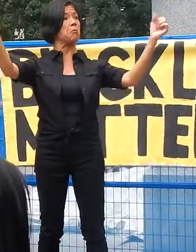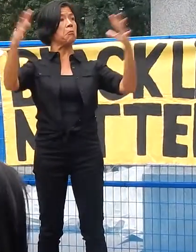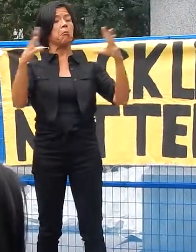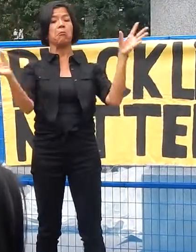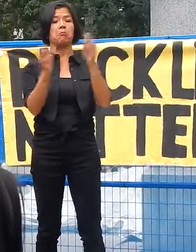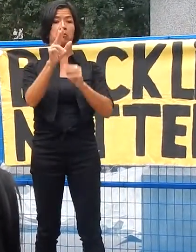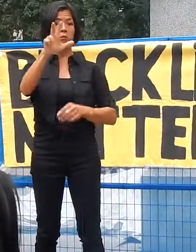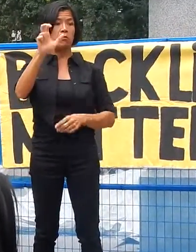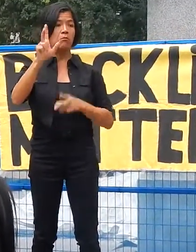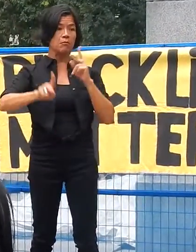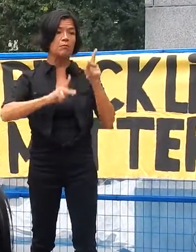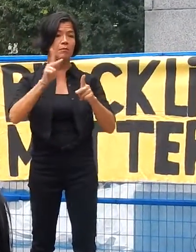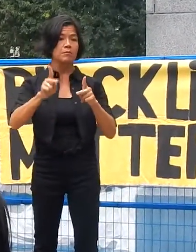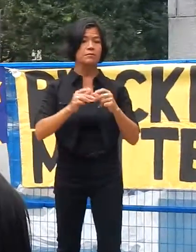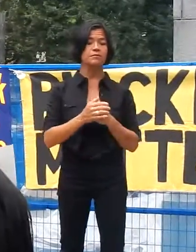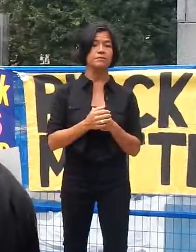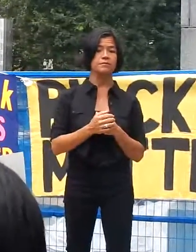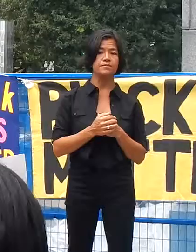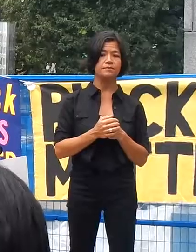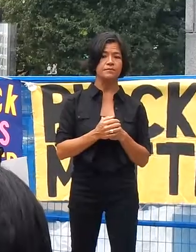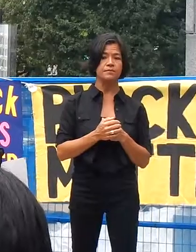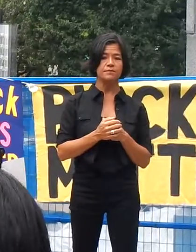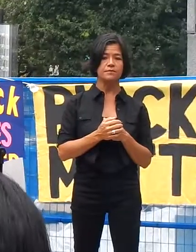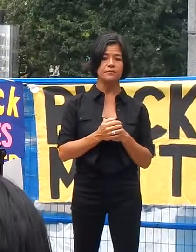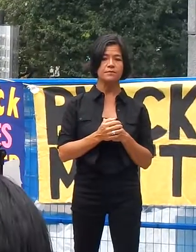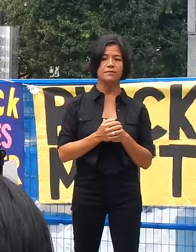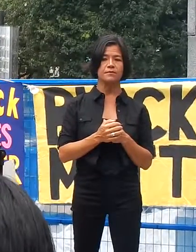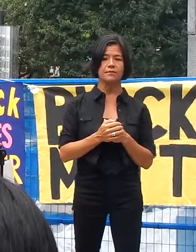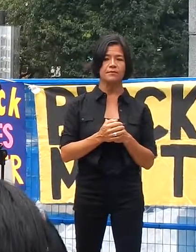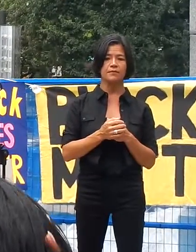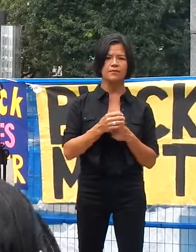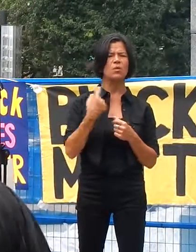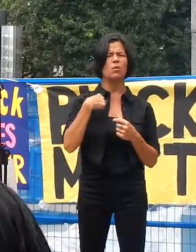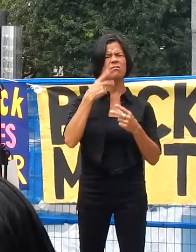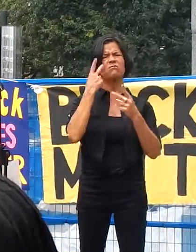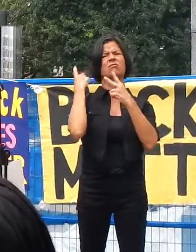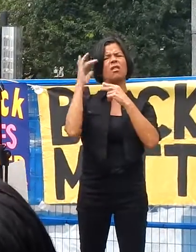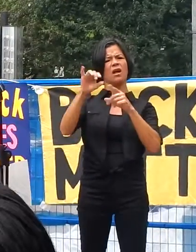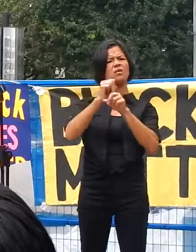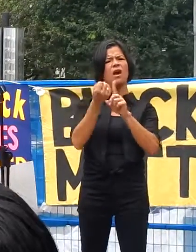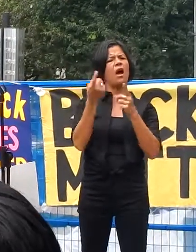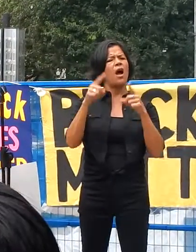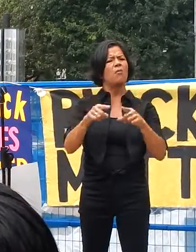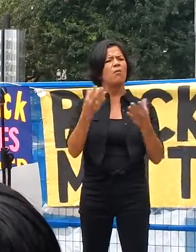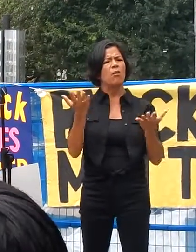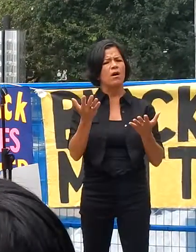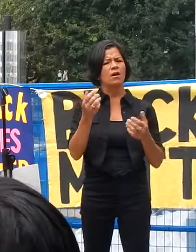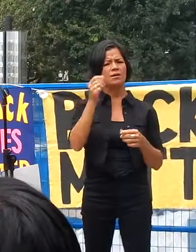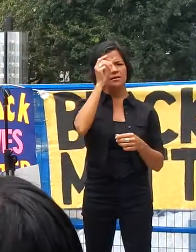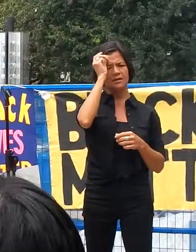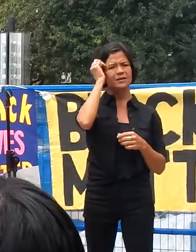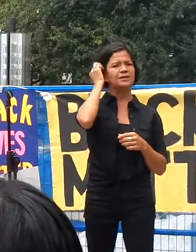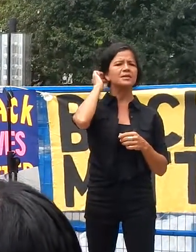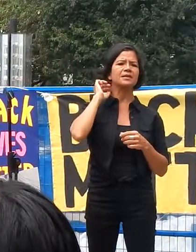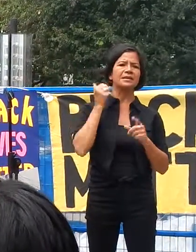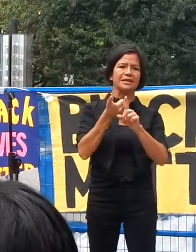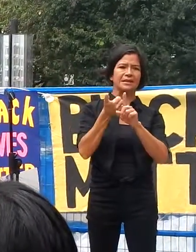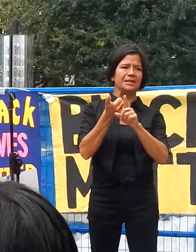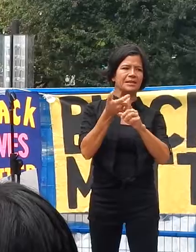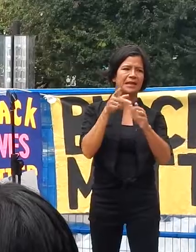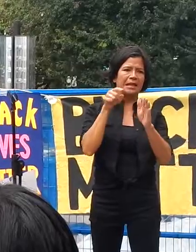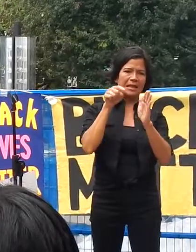And when we go back and look at what happened, he was killed by Darren Wilson, who was 28 then.